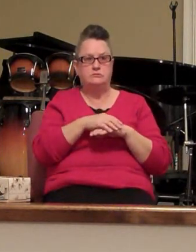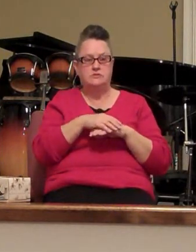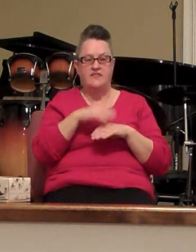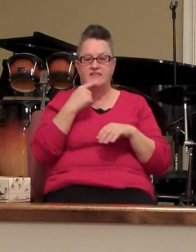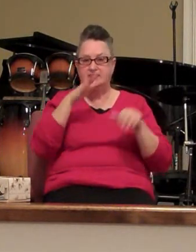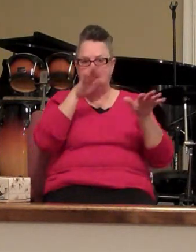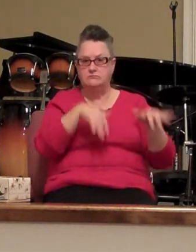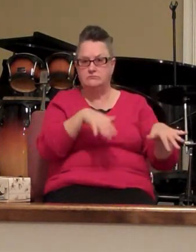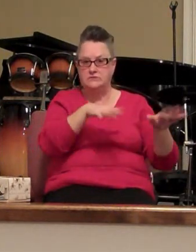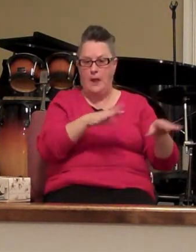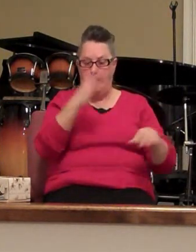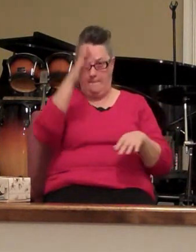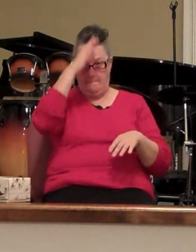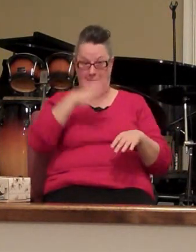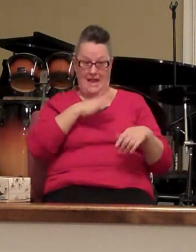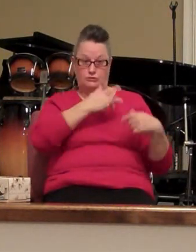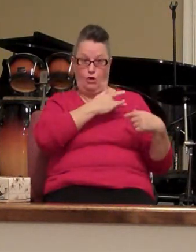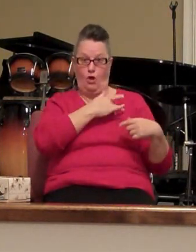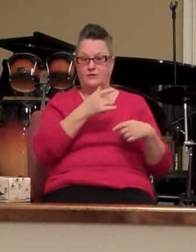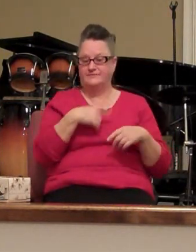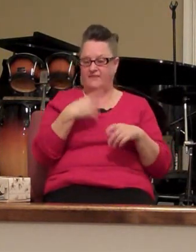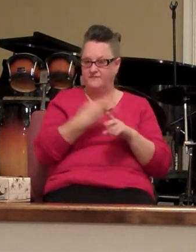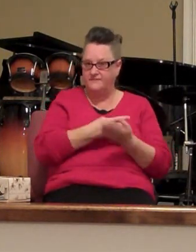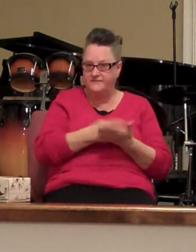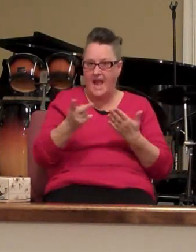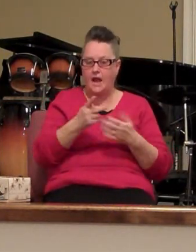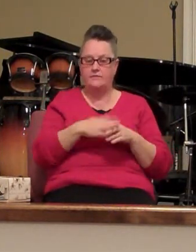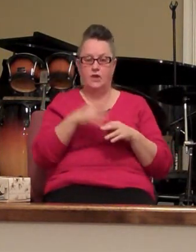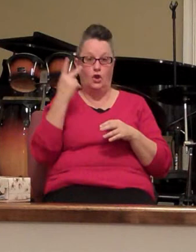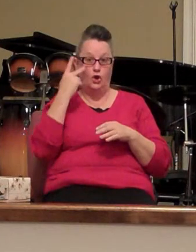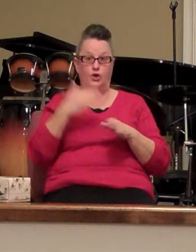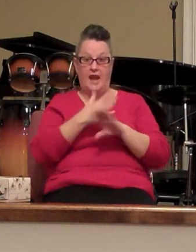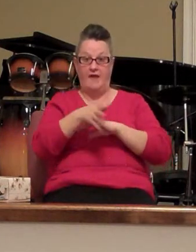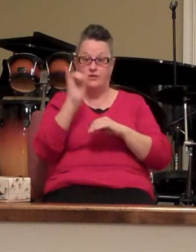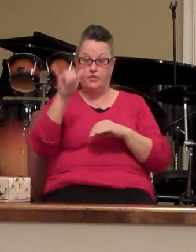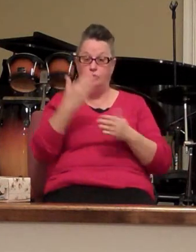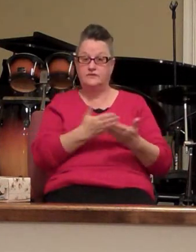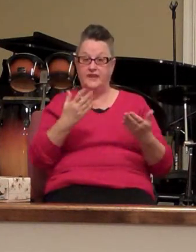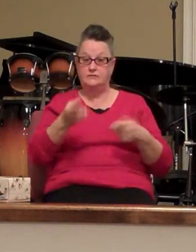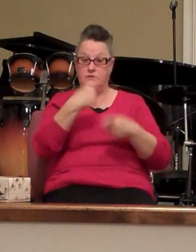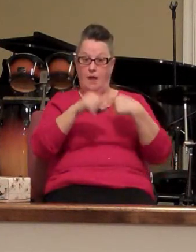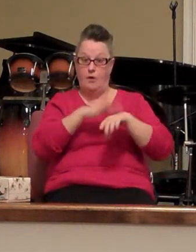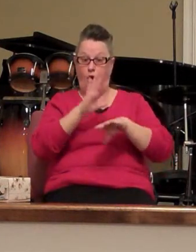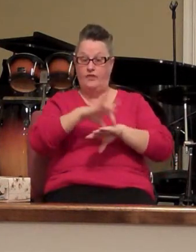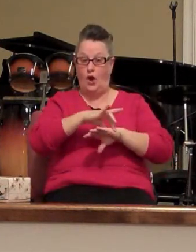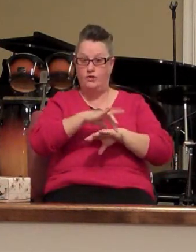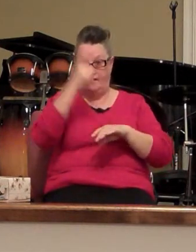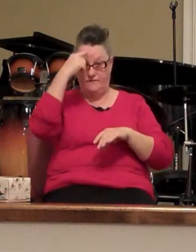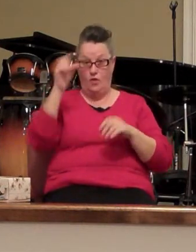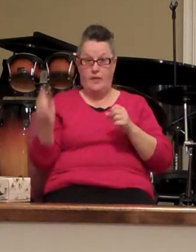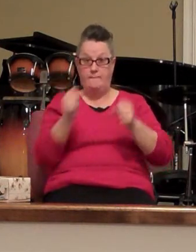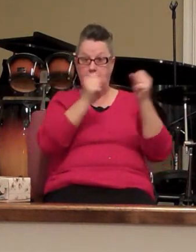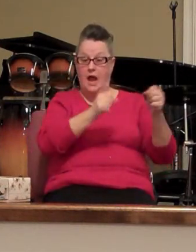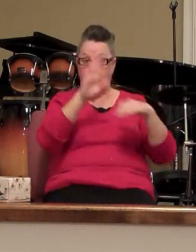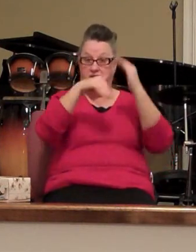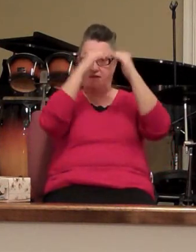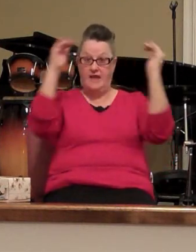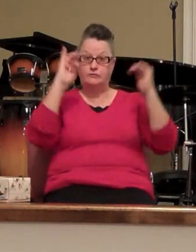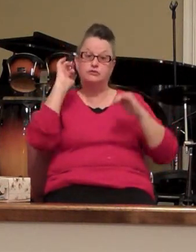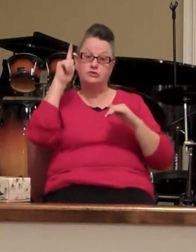men's hearts failing them for fear and for looking after those things which are coming on the earth for the powers of heaven shall be shaken